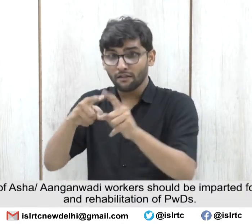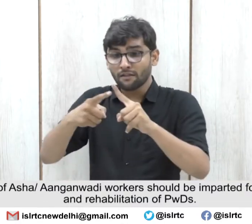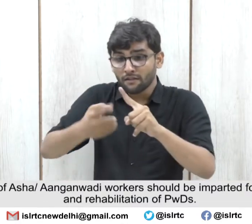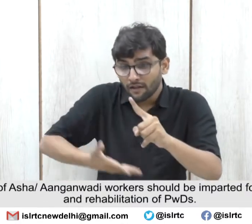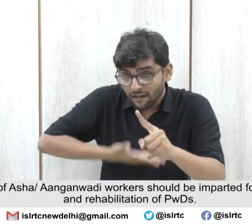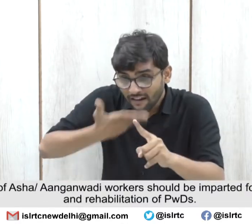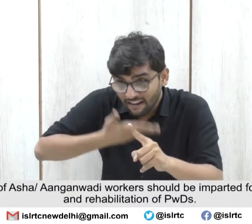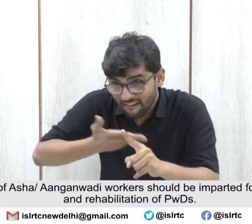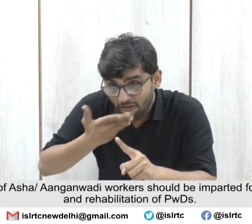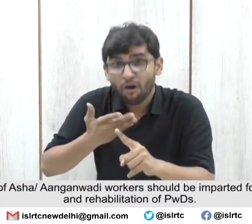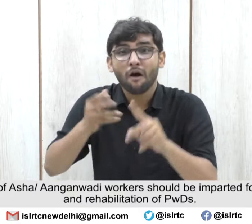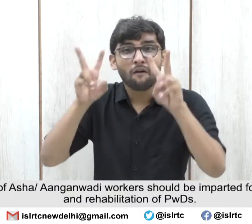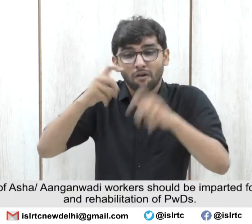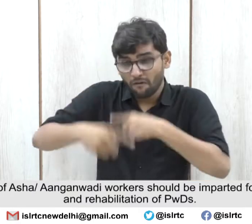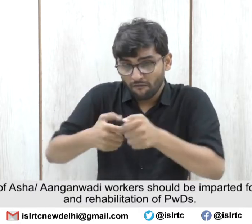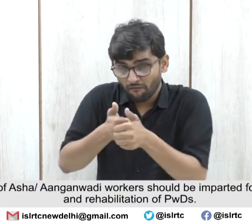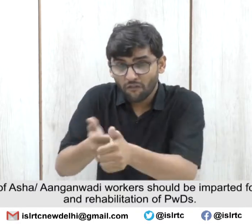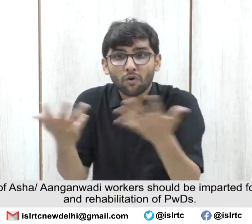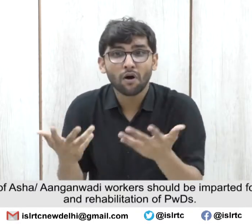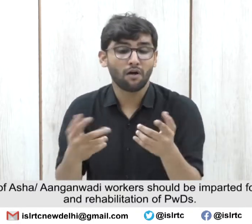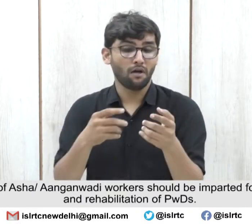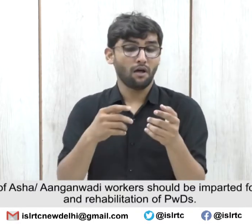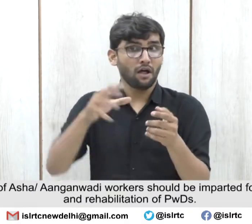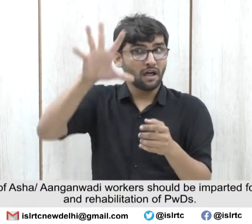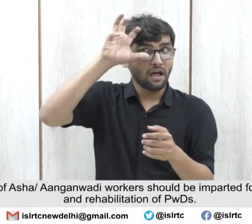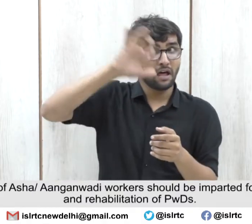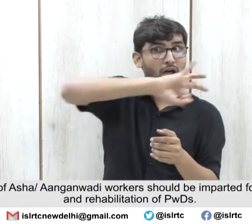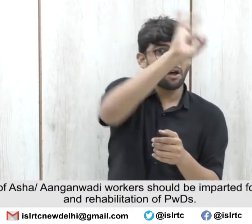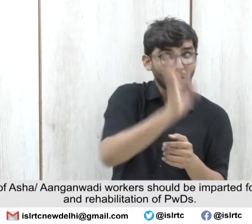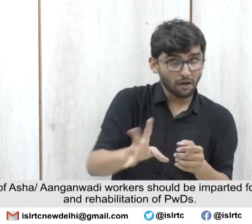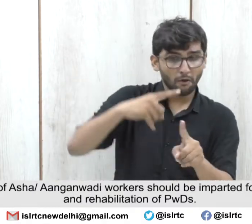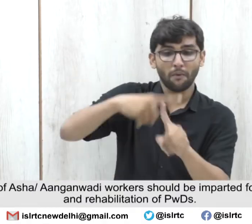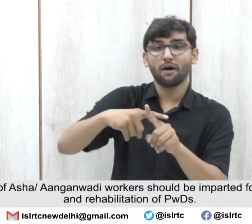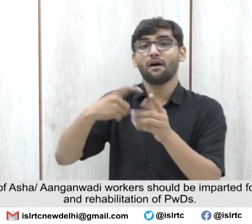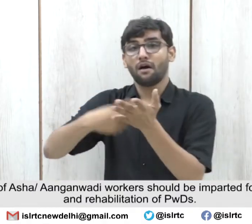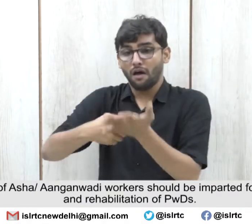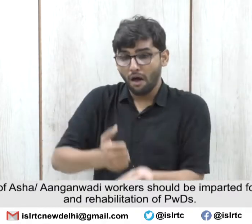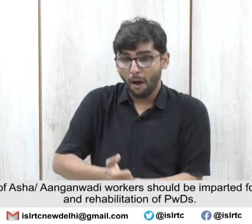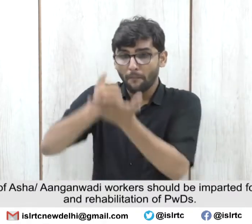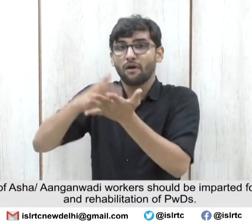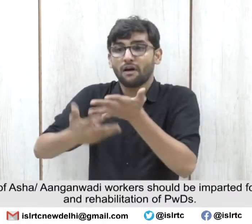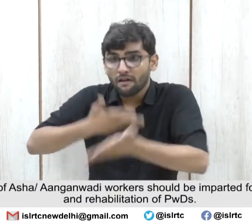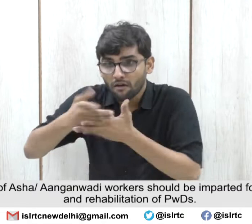imparted for early identification and rehabilitation of PWDs.